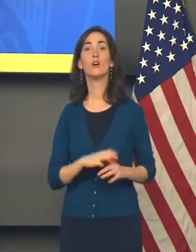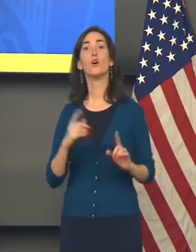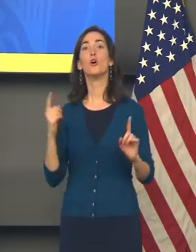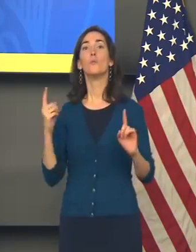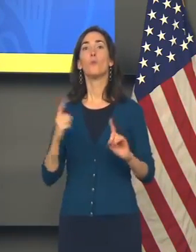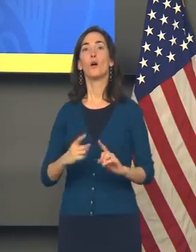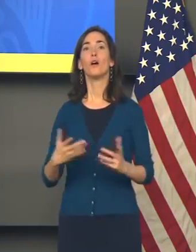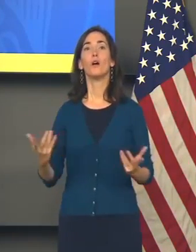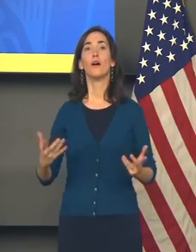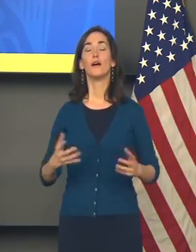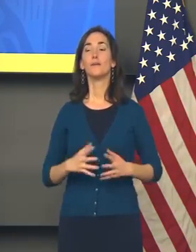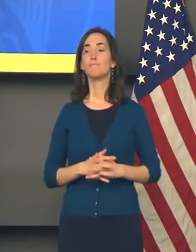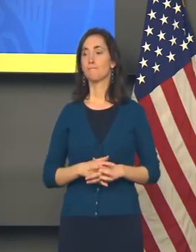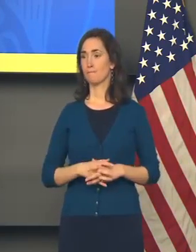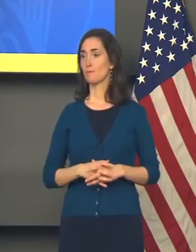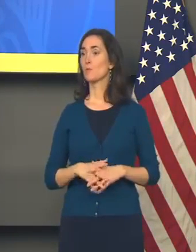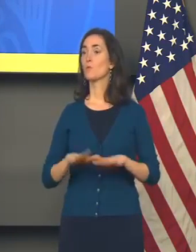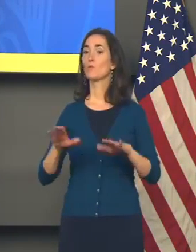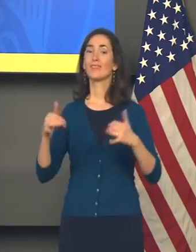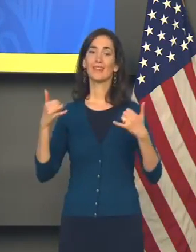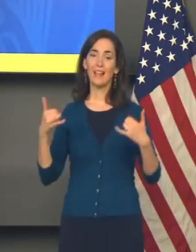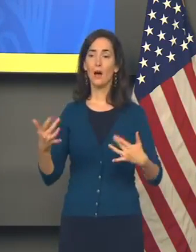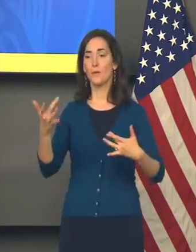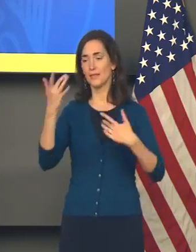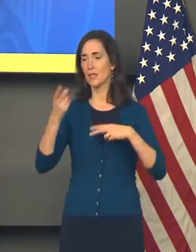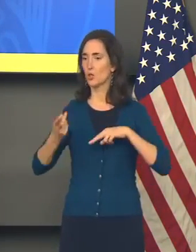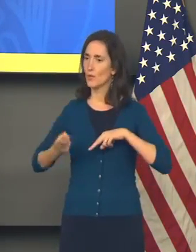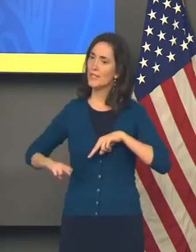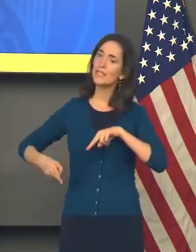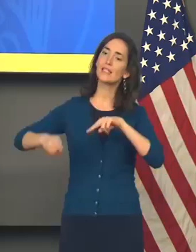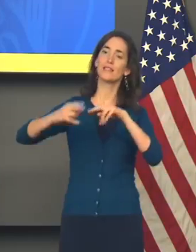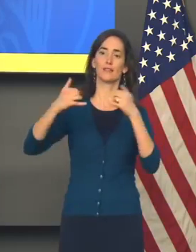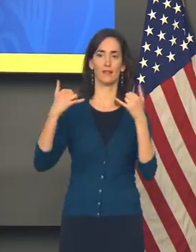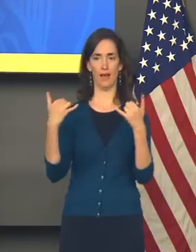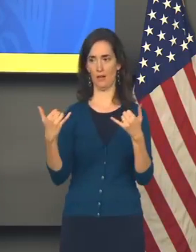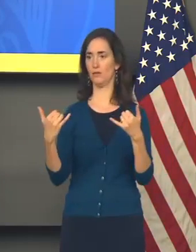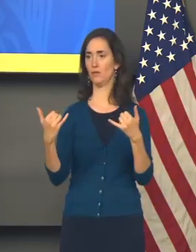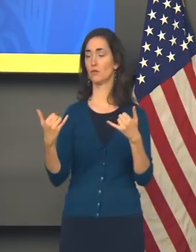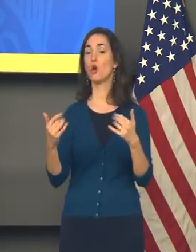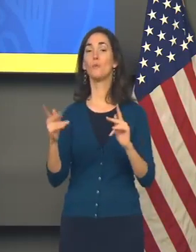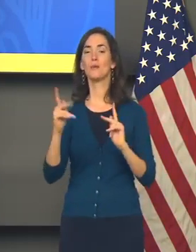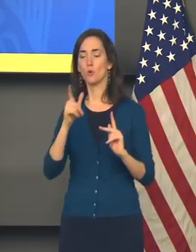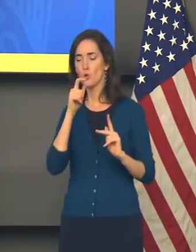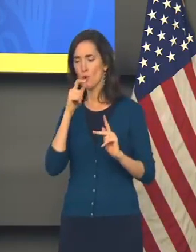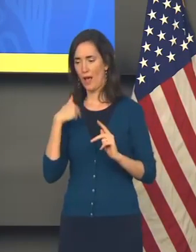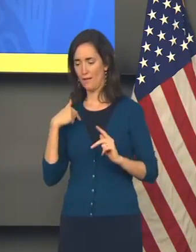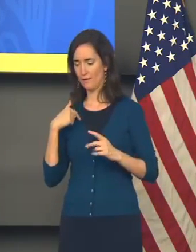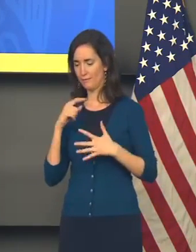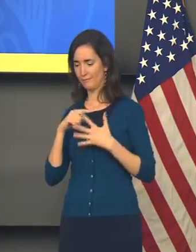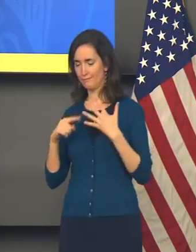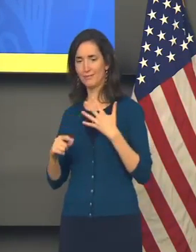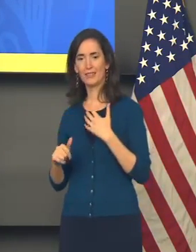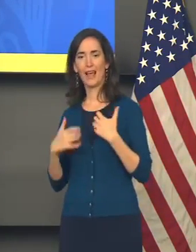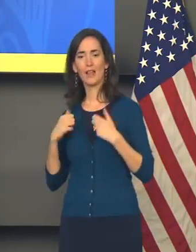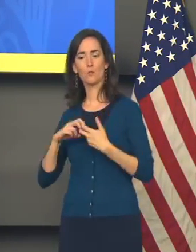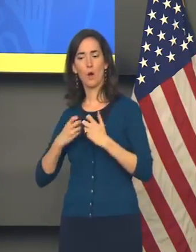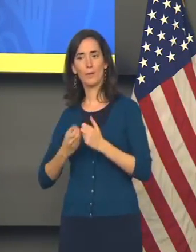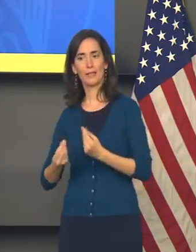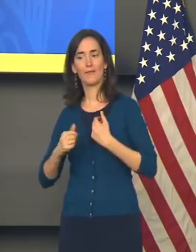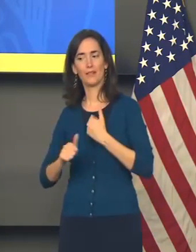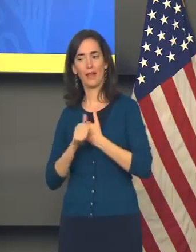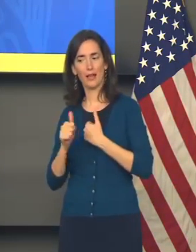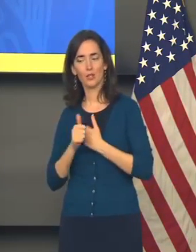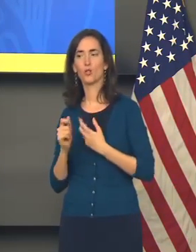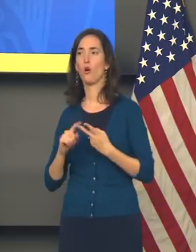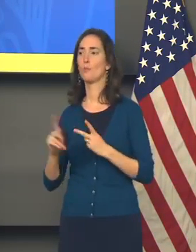we're surging right now. So people that are at risk, people that have underlying conditions or are of advanced